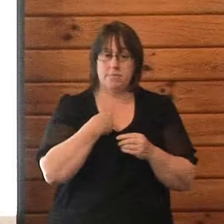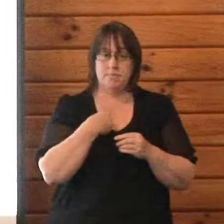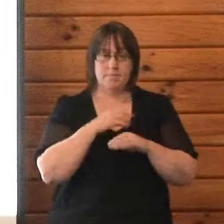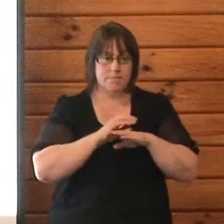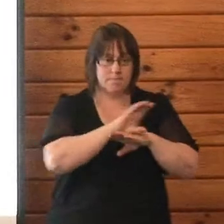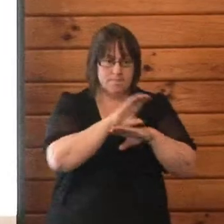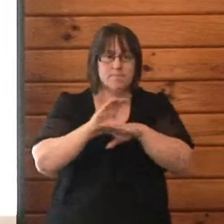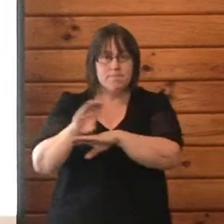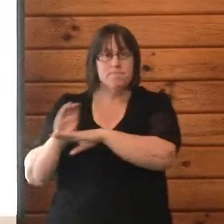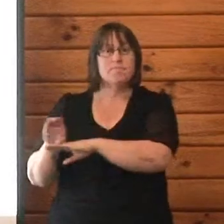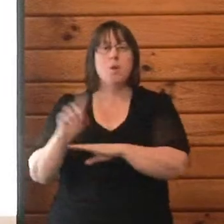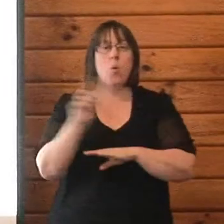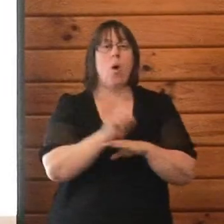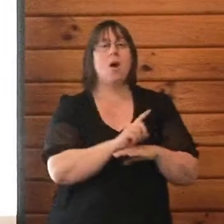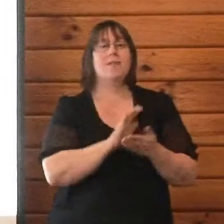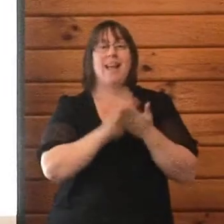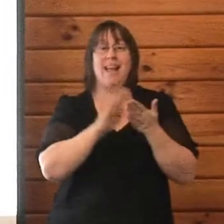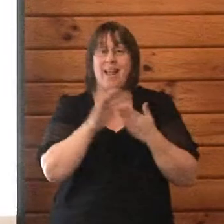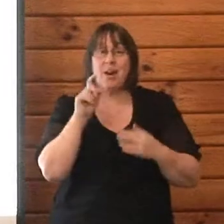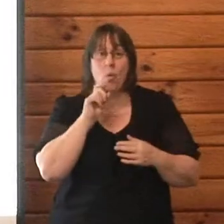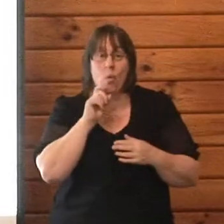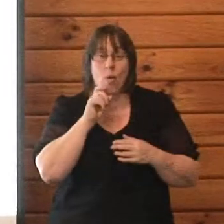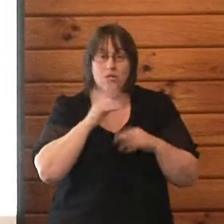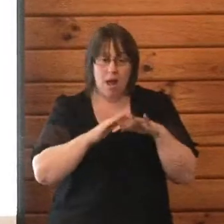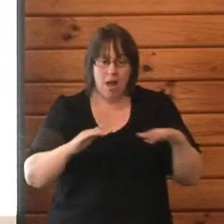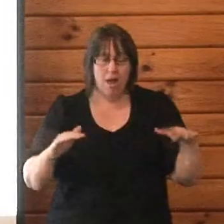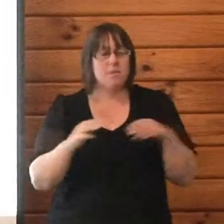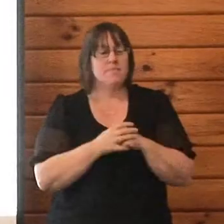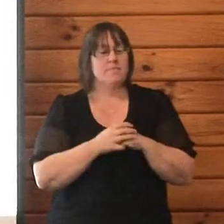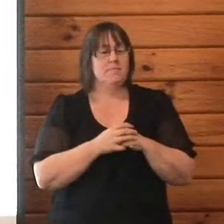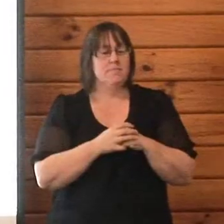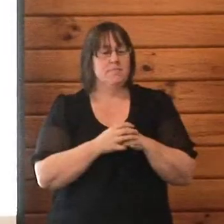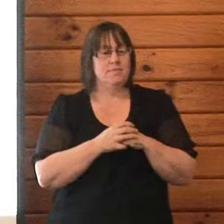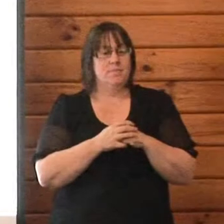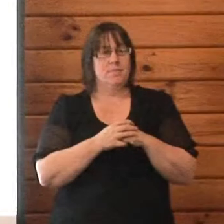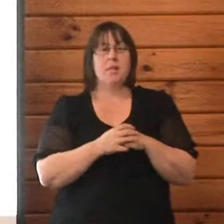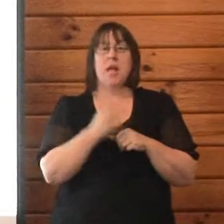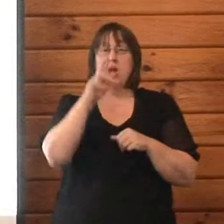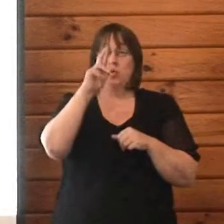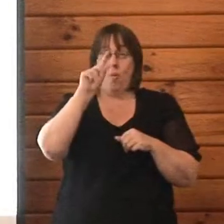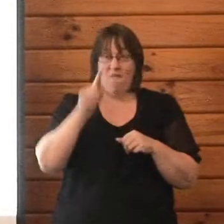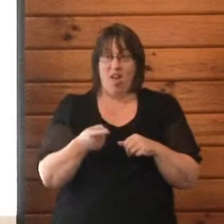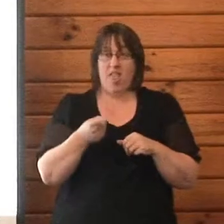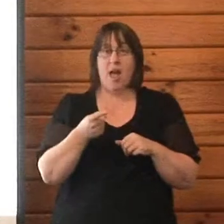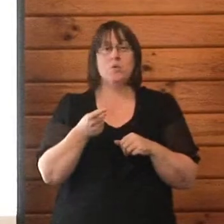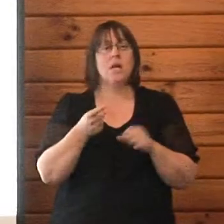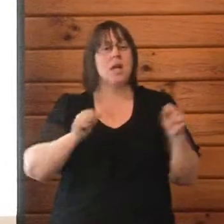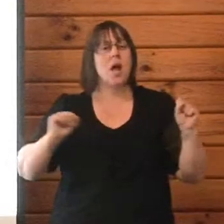10,000 people. We had 12,000, over 12,000 winter warmer packs delivered to households.